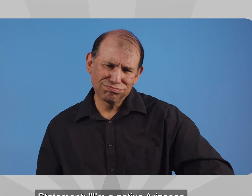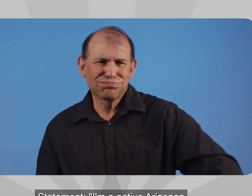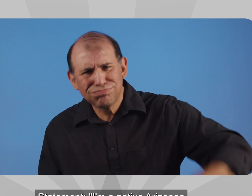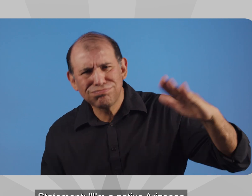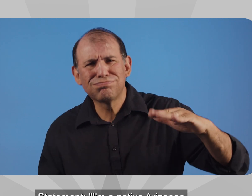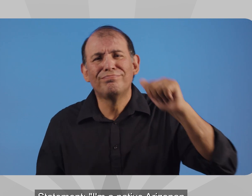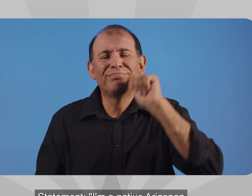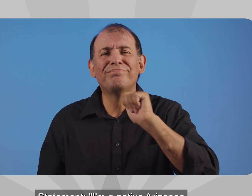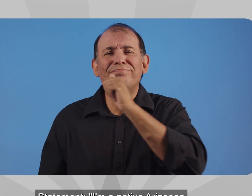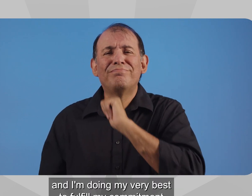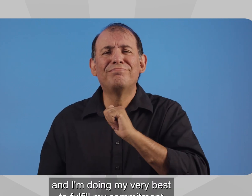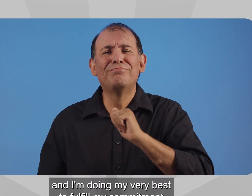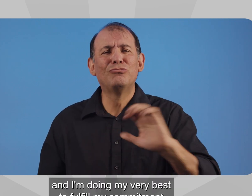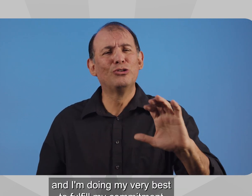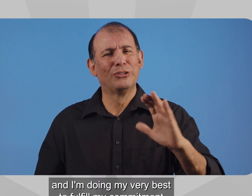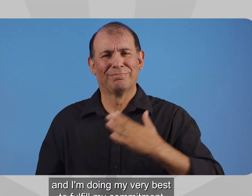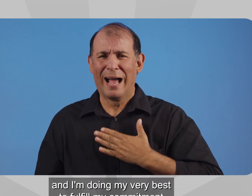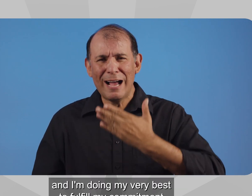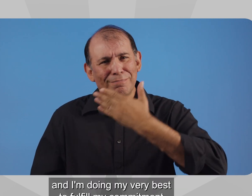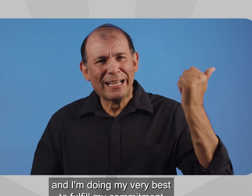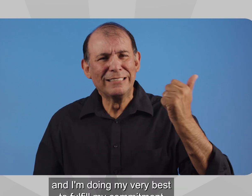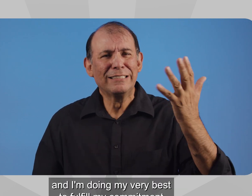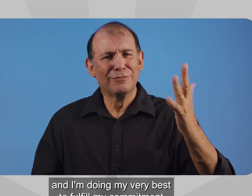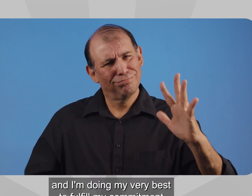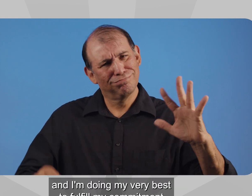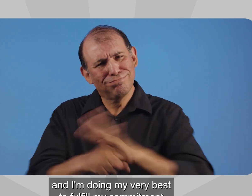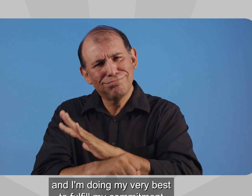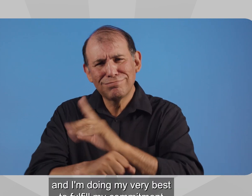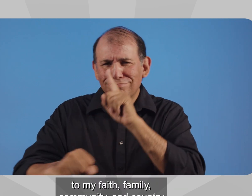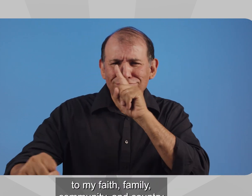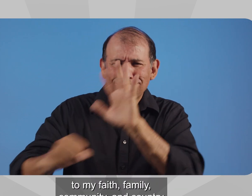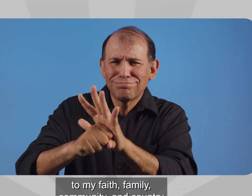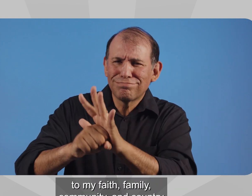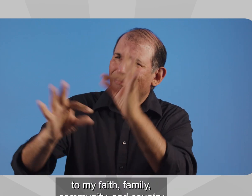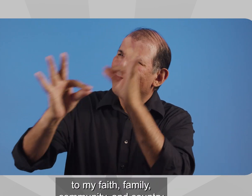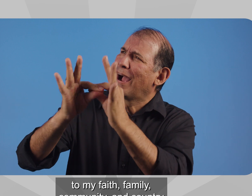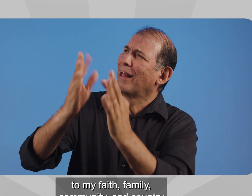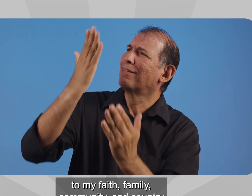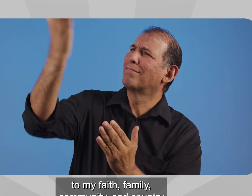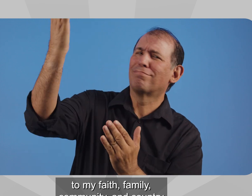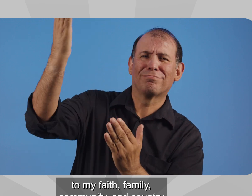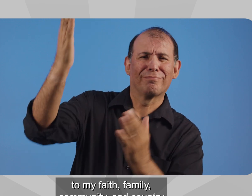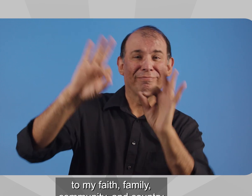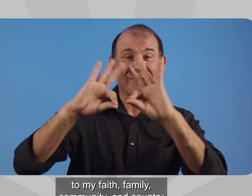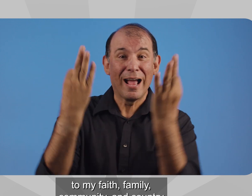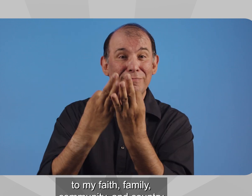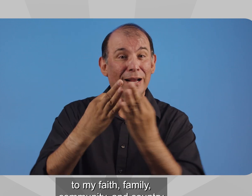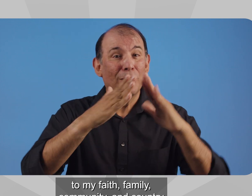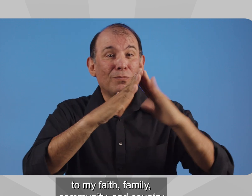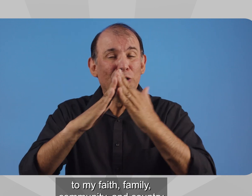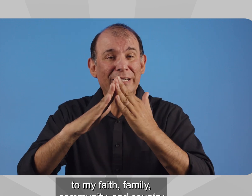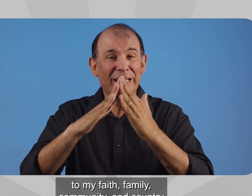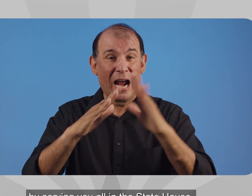I'm a native Arizonan and I'm doing my very best to fulfill my commitment to my faith, family, community,